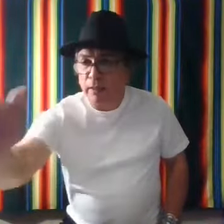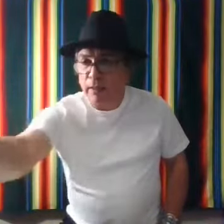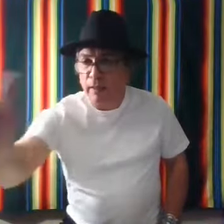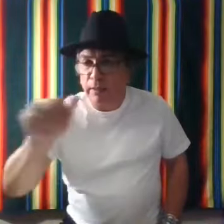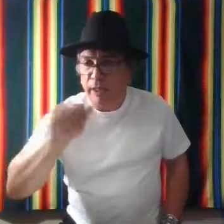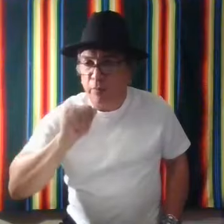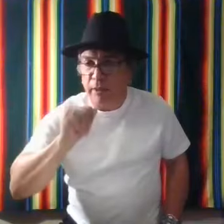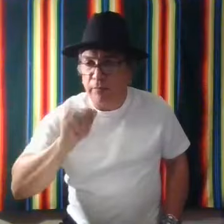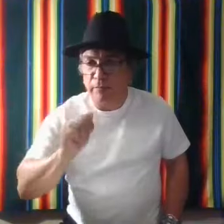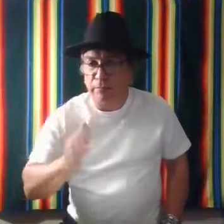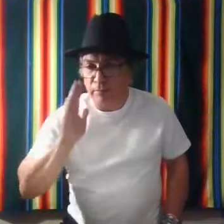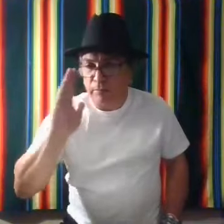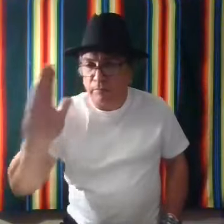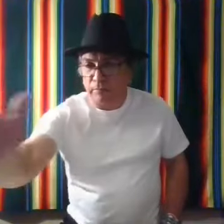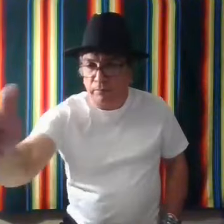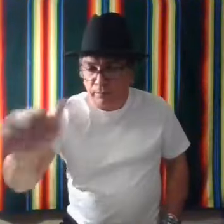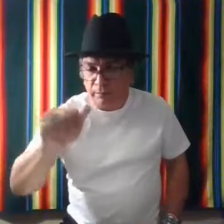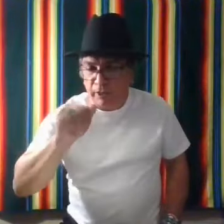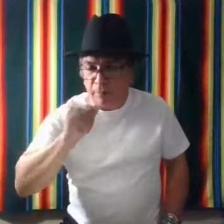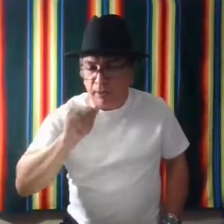Tell me. Tell me.